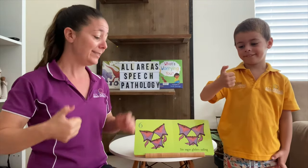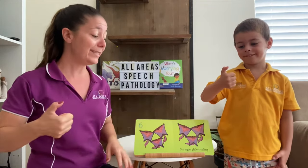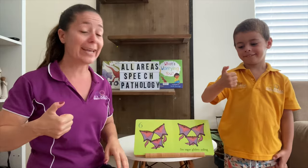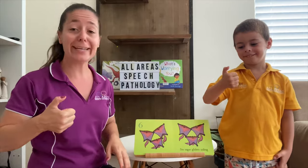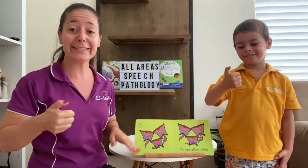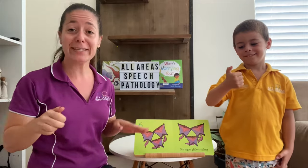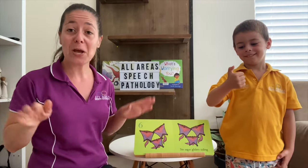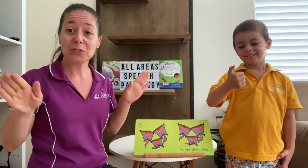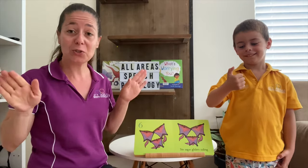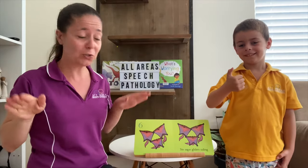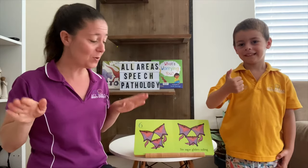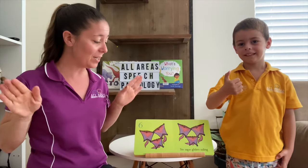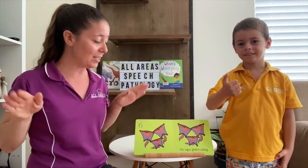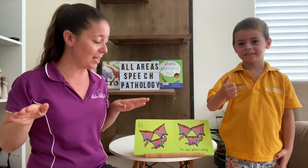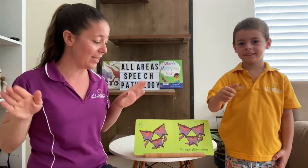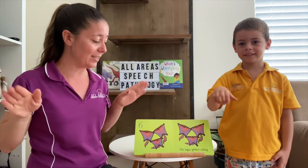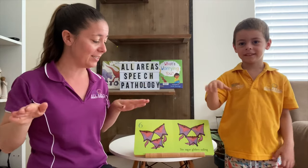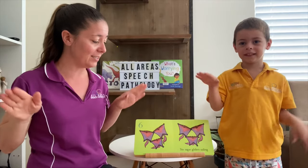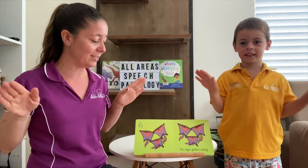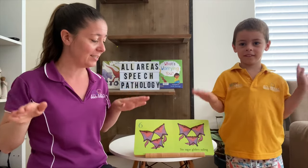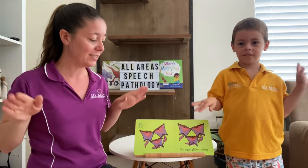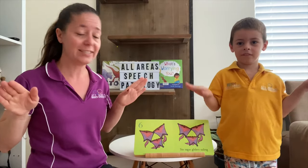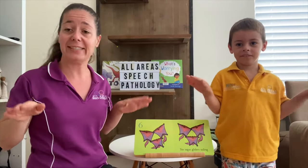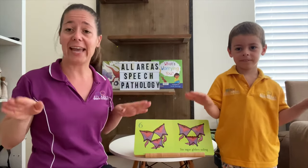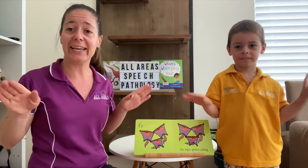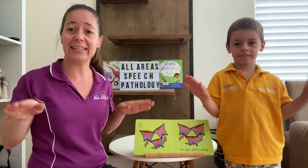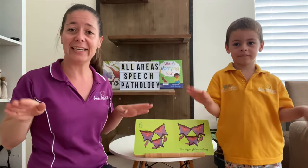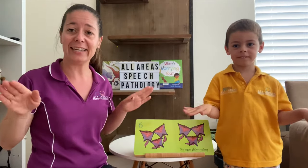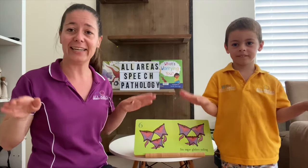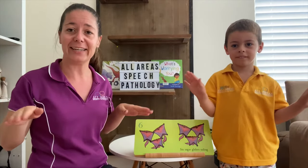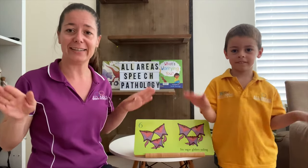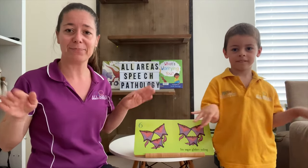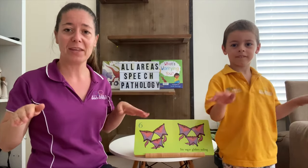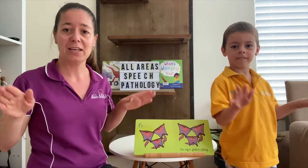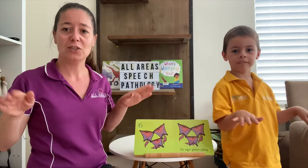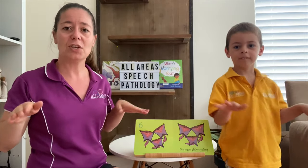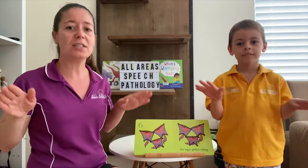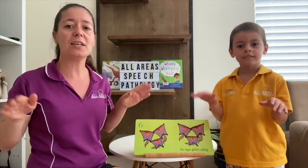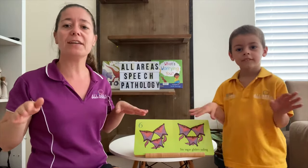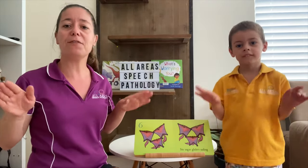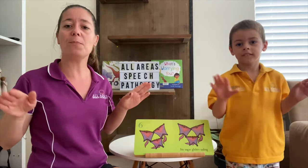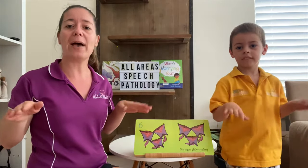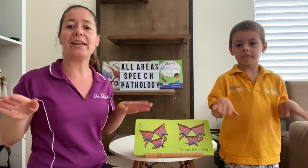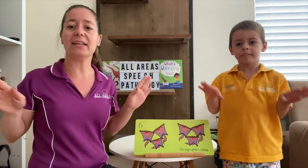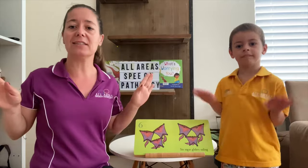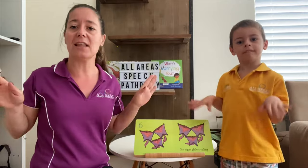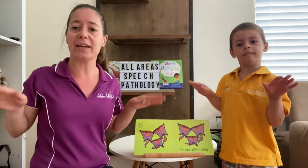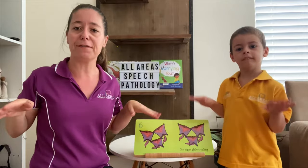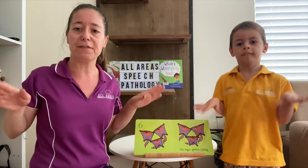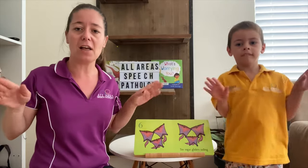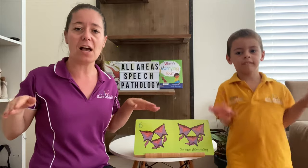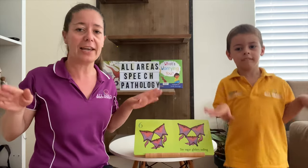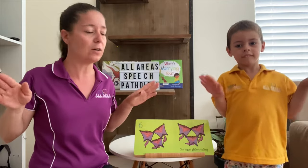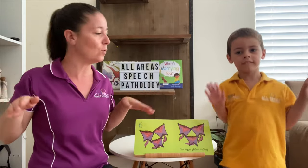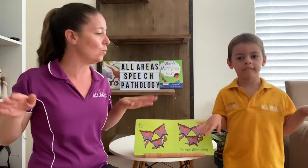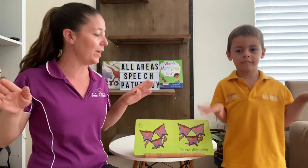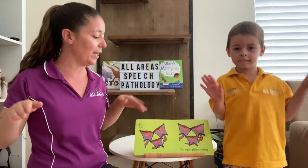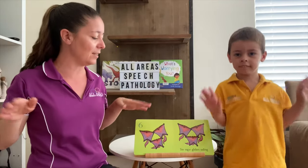Six. Sugar gliders. Sailing. So the sign for bat is like fly or wings.